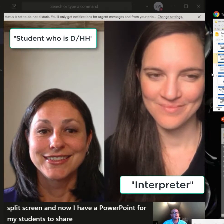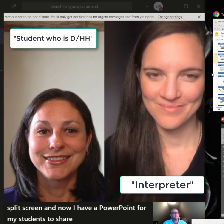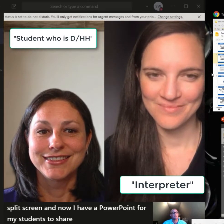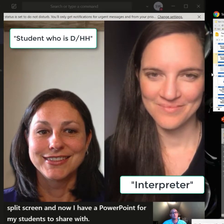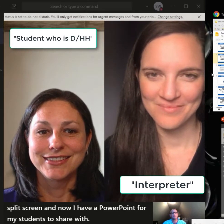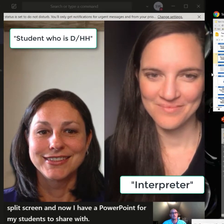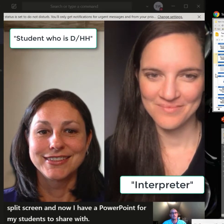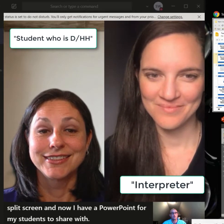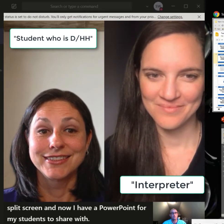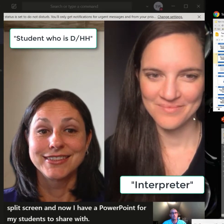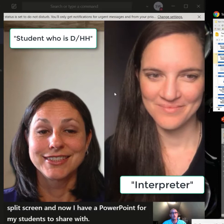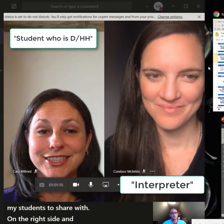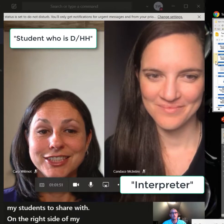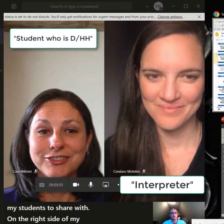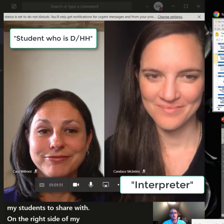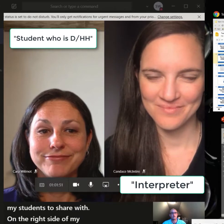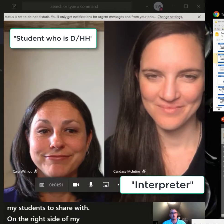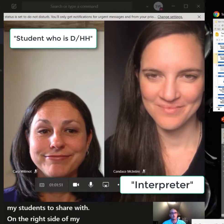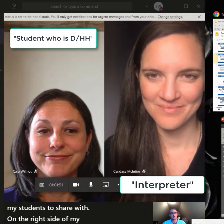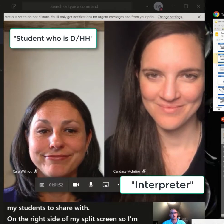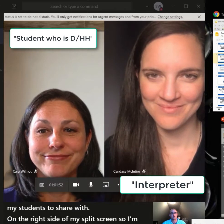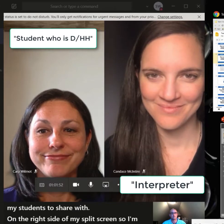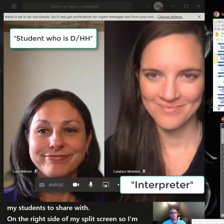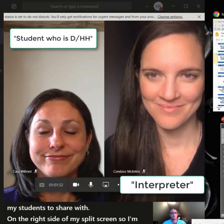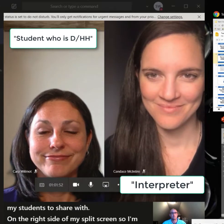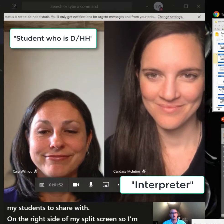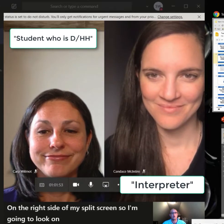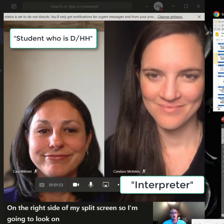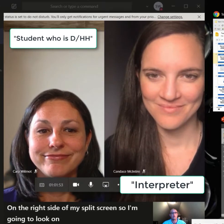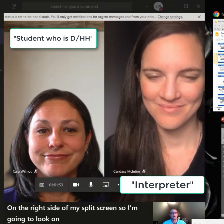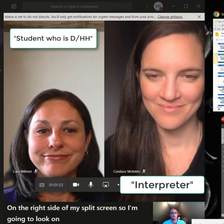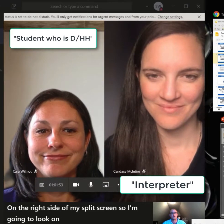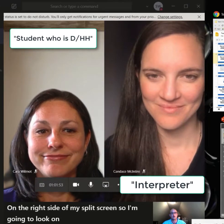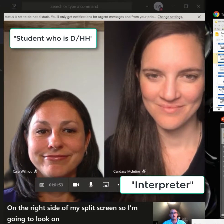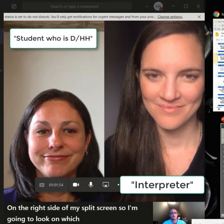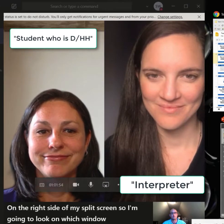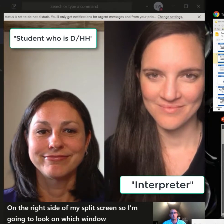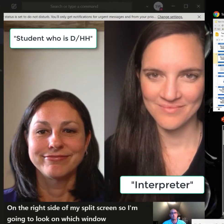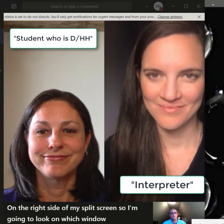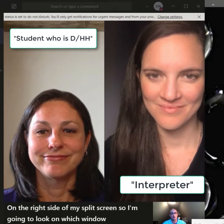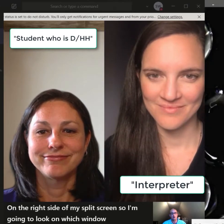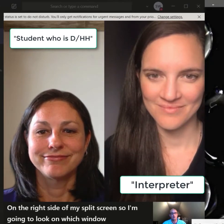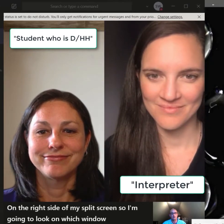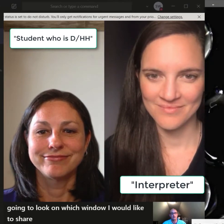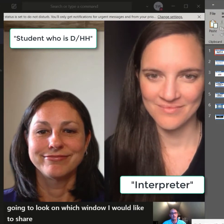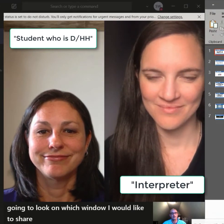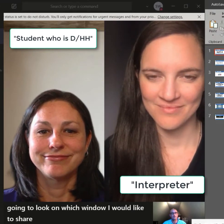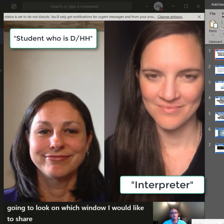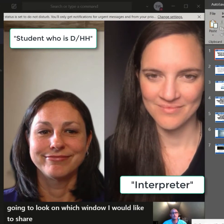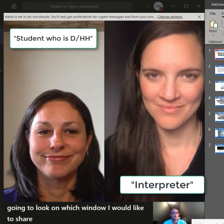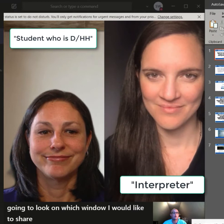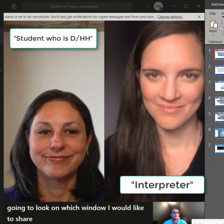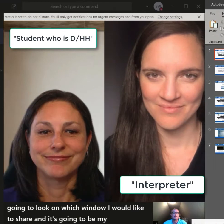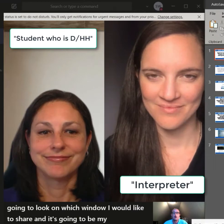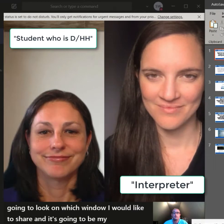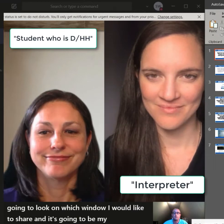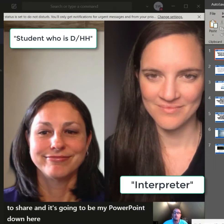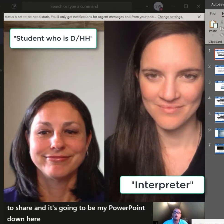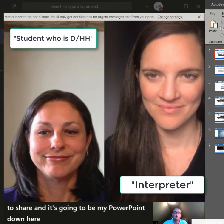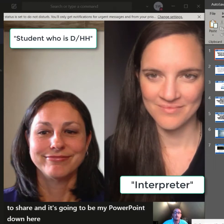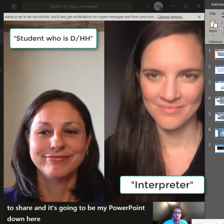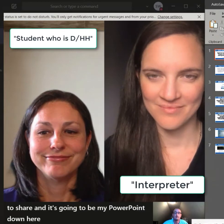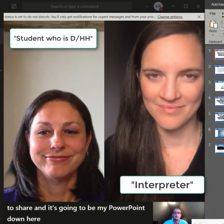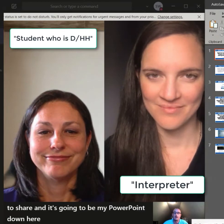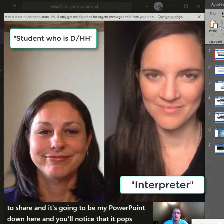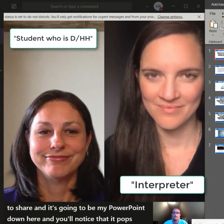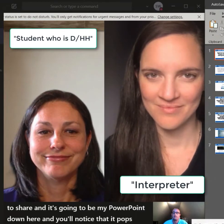the right side of my split screen. So I'm going to look on which window I would like to share and it's going to be my PowerPoint down here and you'll notice that it pops up